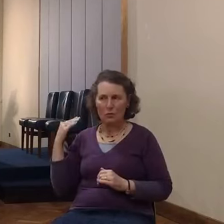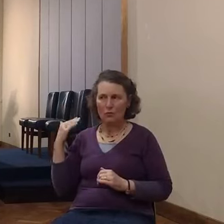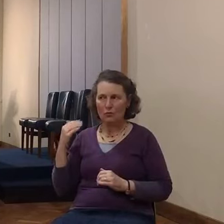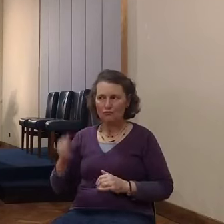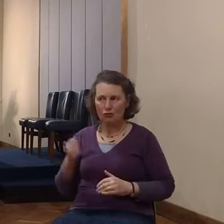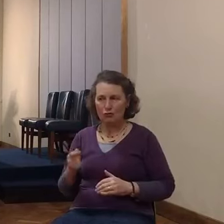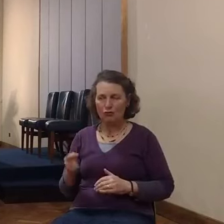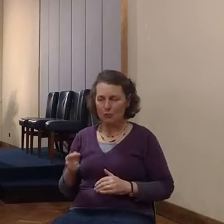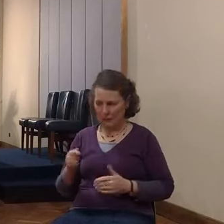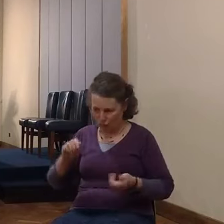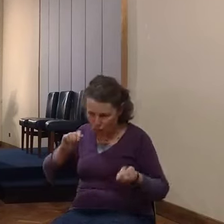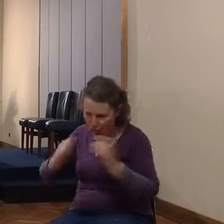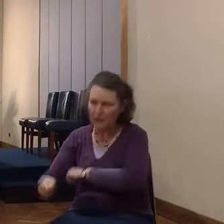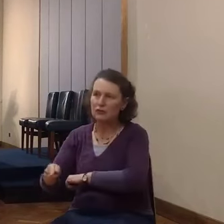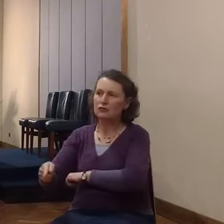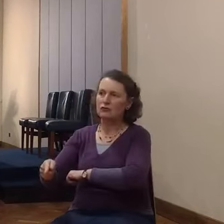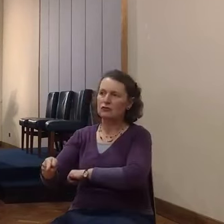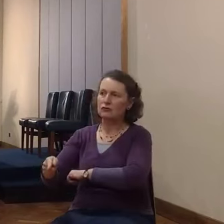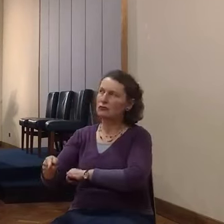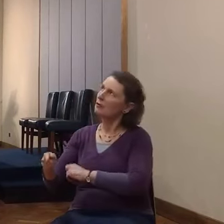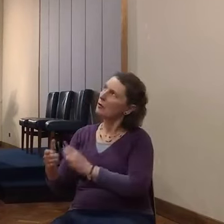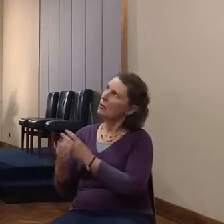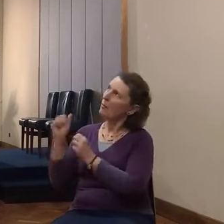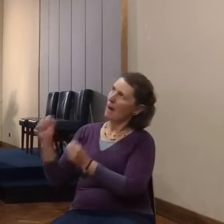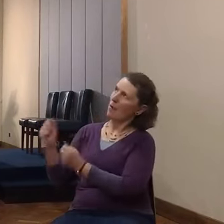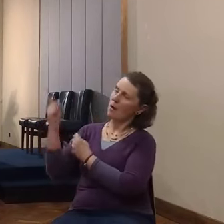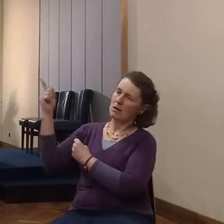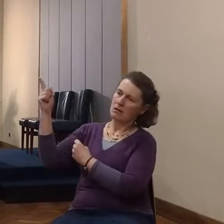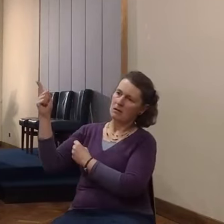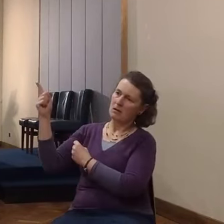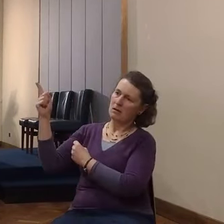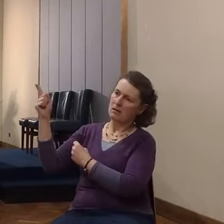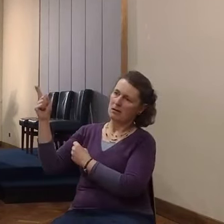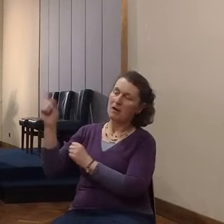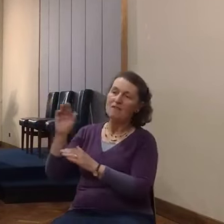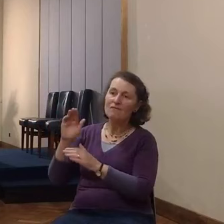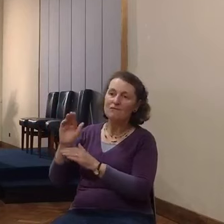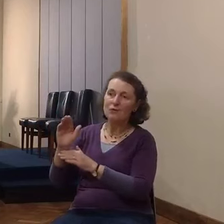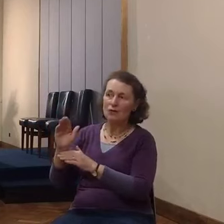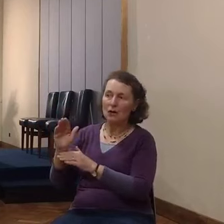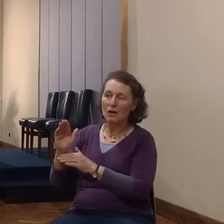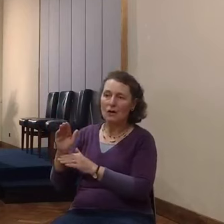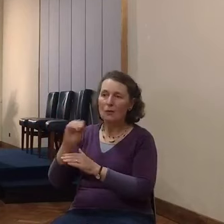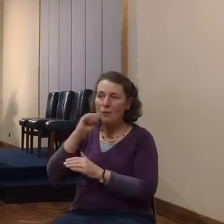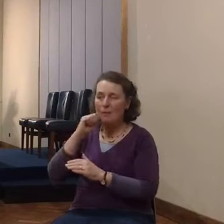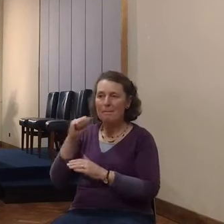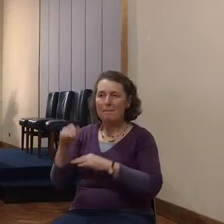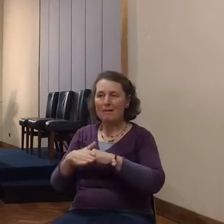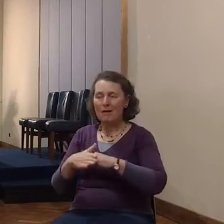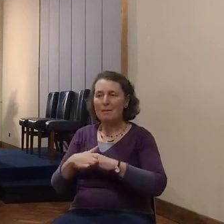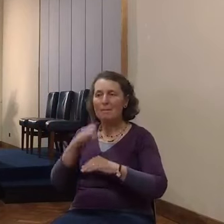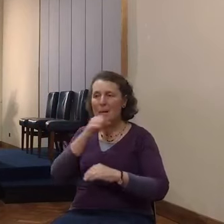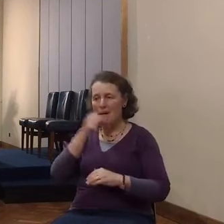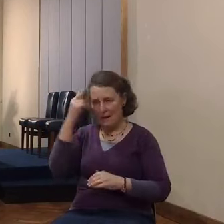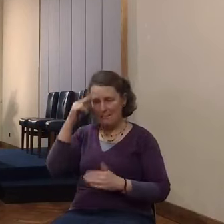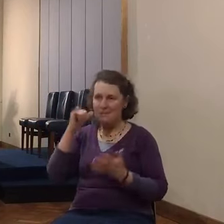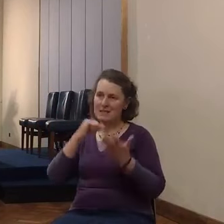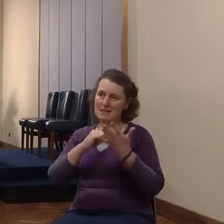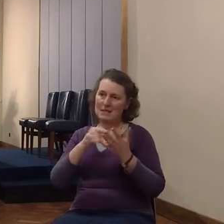of God, and she marries Solomon, a prince of